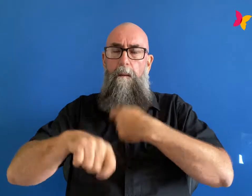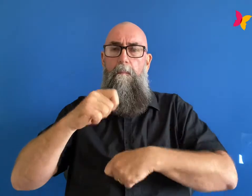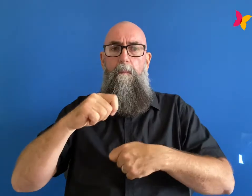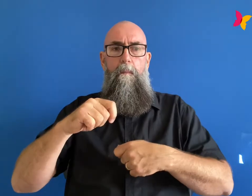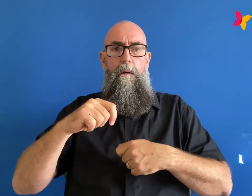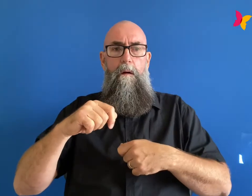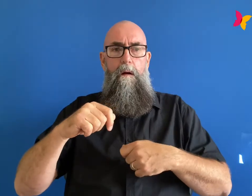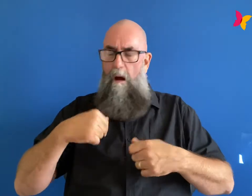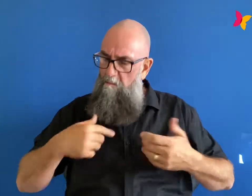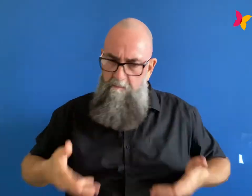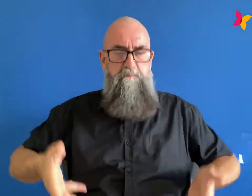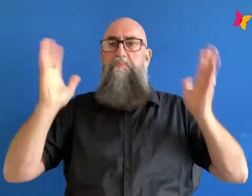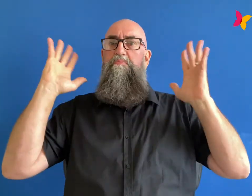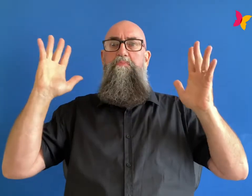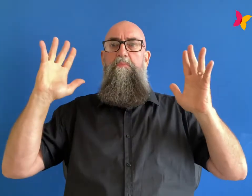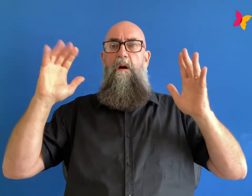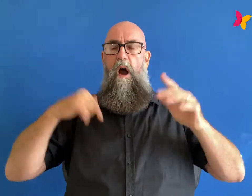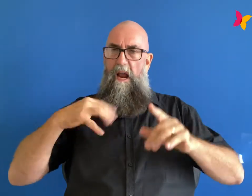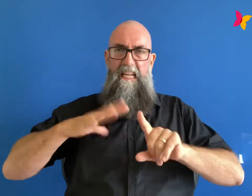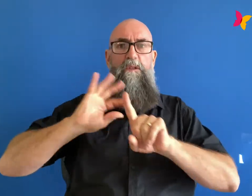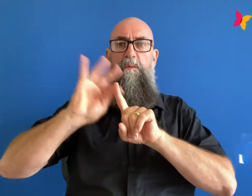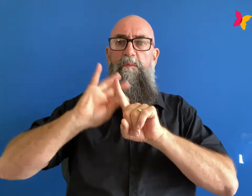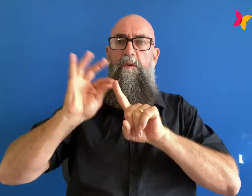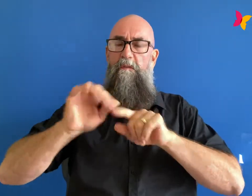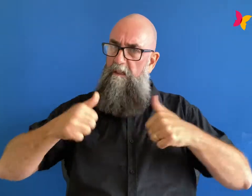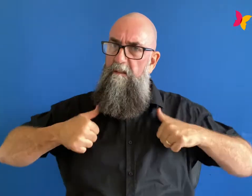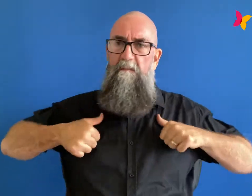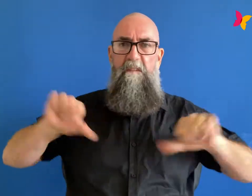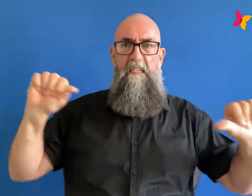i'm down for recovery let's do this 100 the name of your memoir